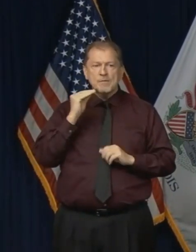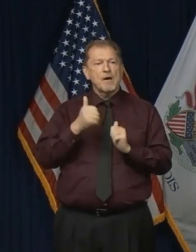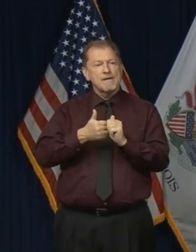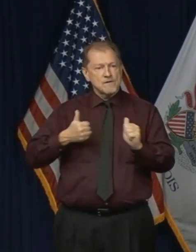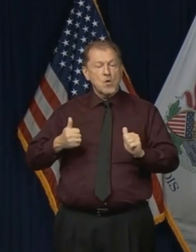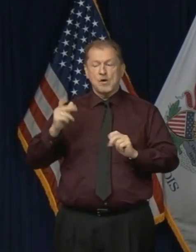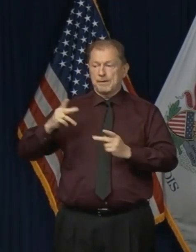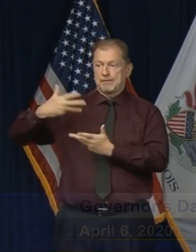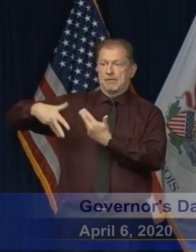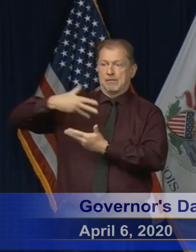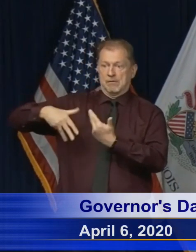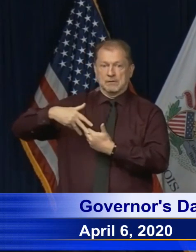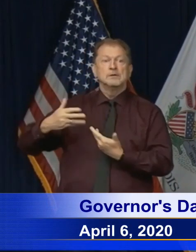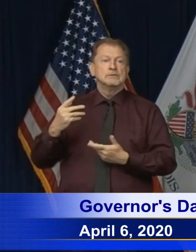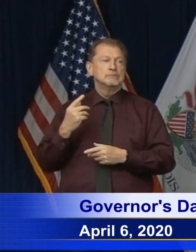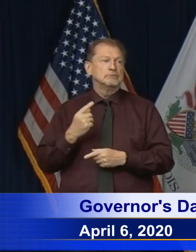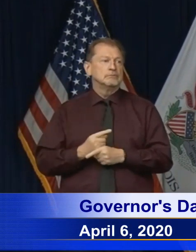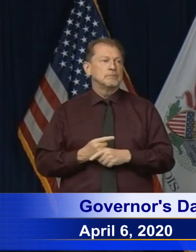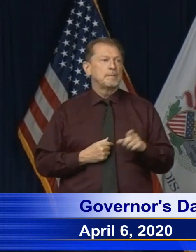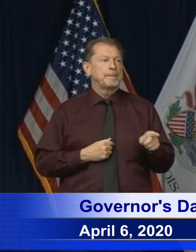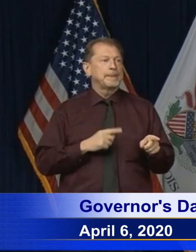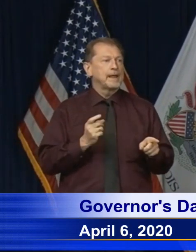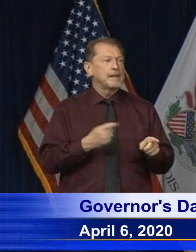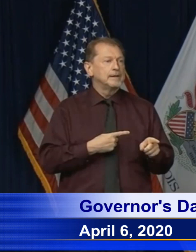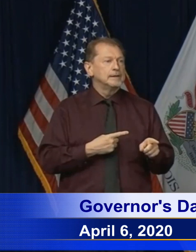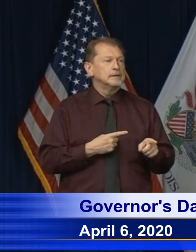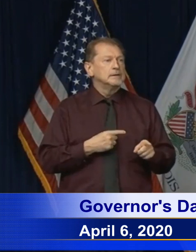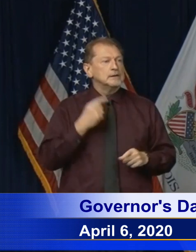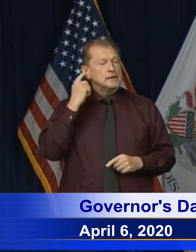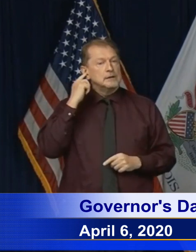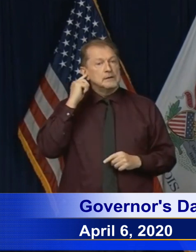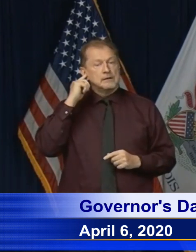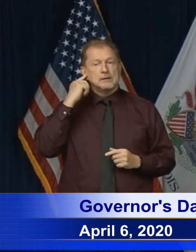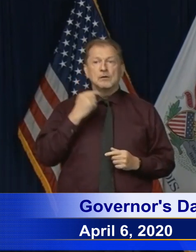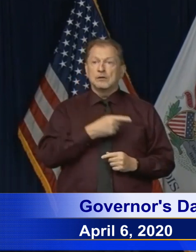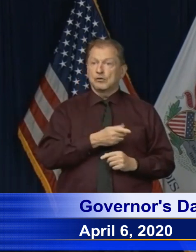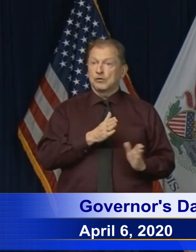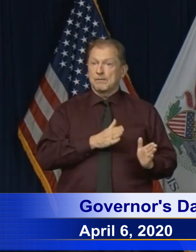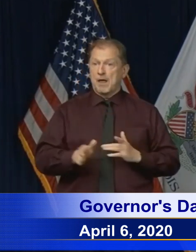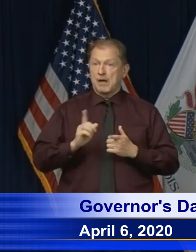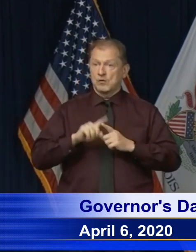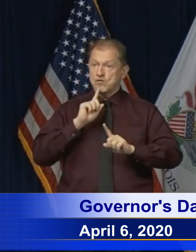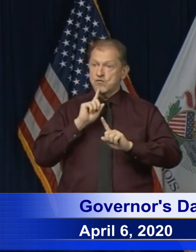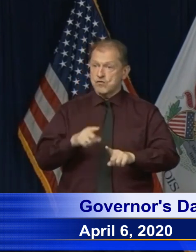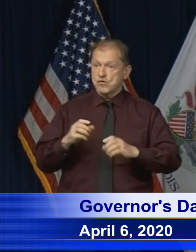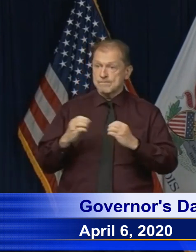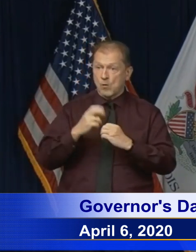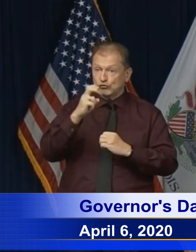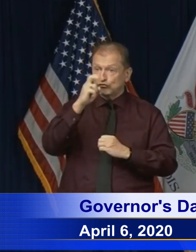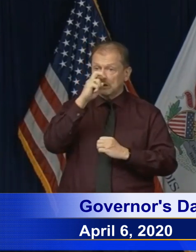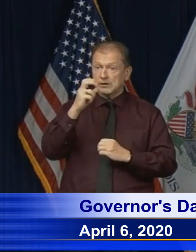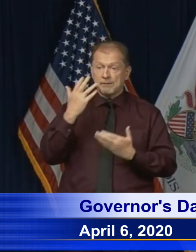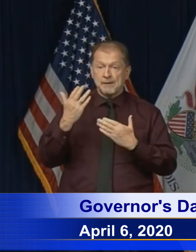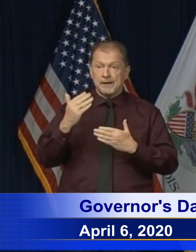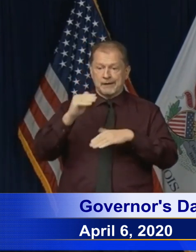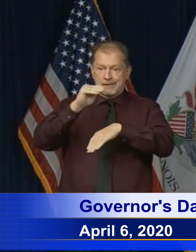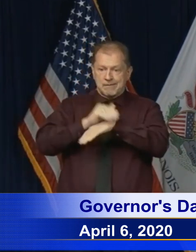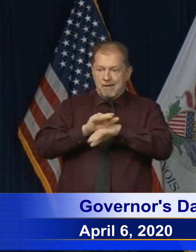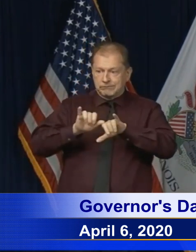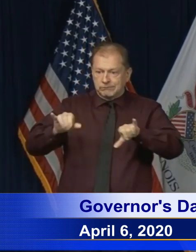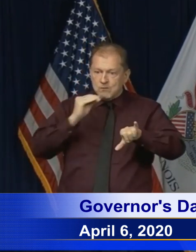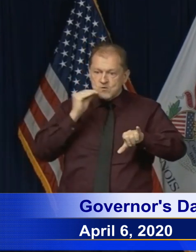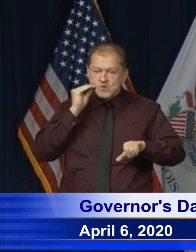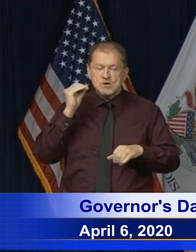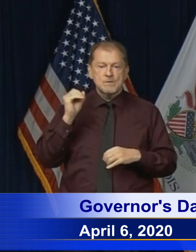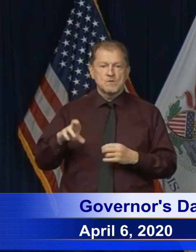is, an excellent idea. Would you consider, perhaps, stricter measures, whether that be a curfew, whether that be, I mean, shortening